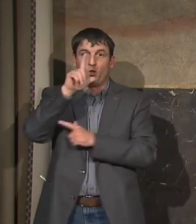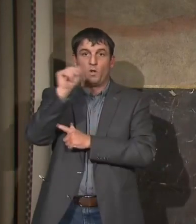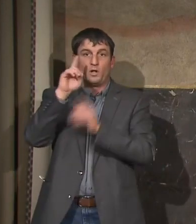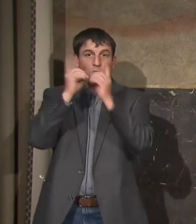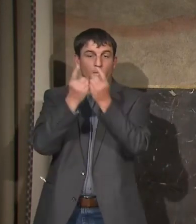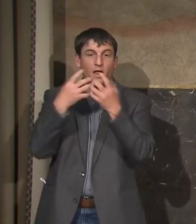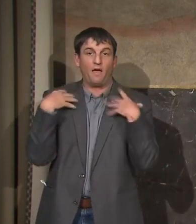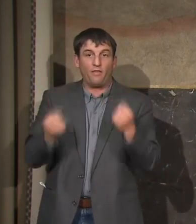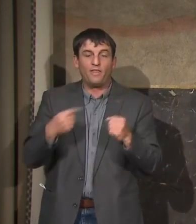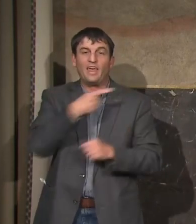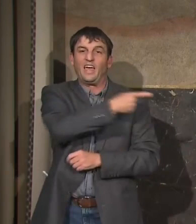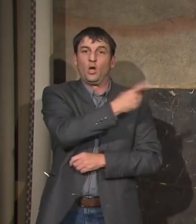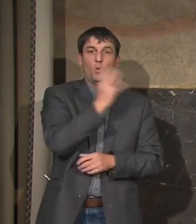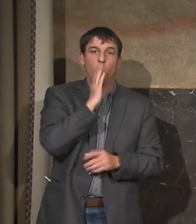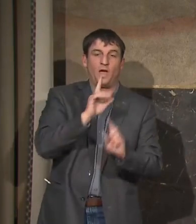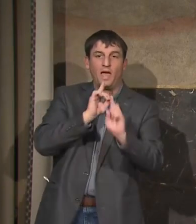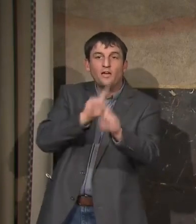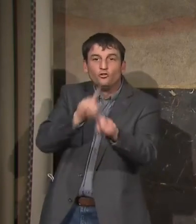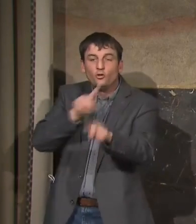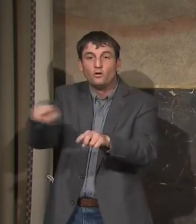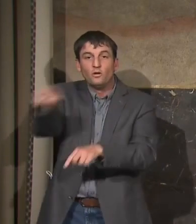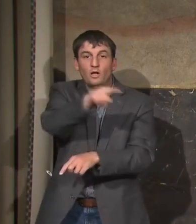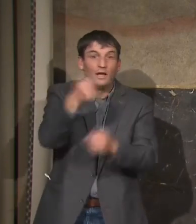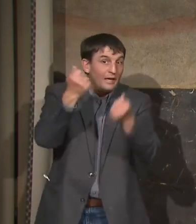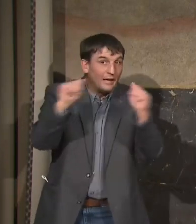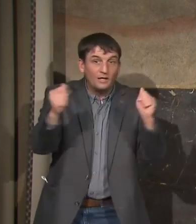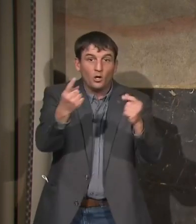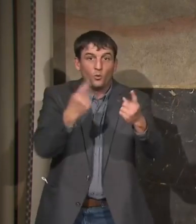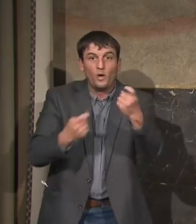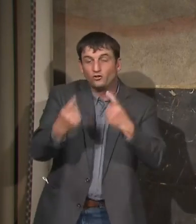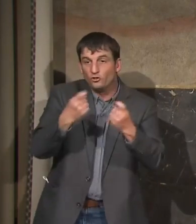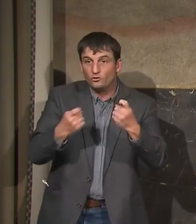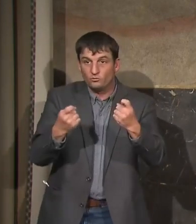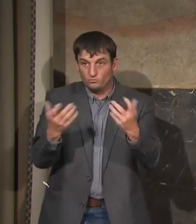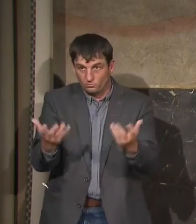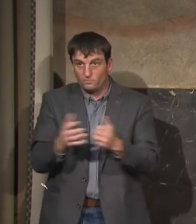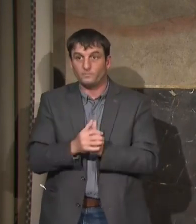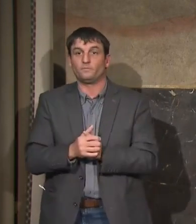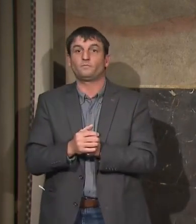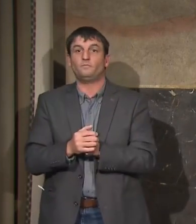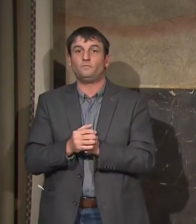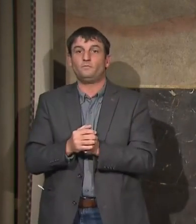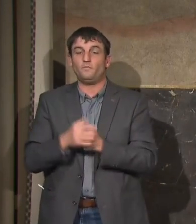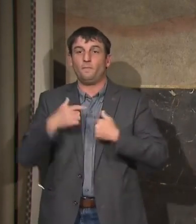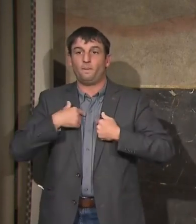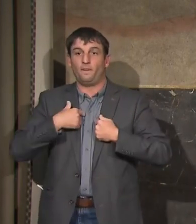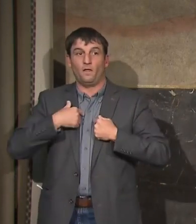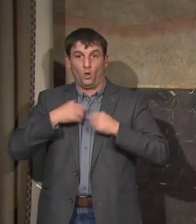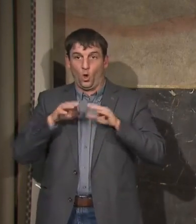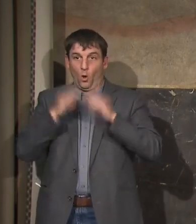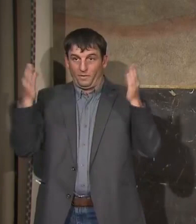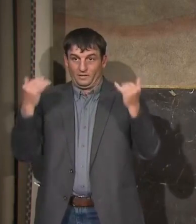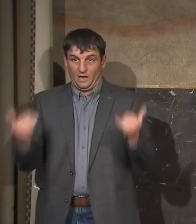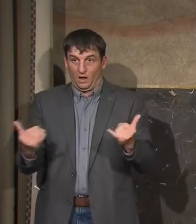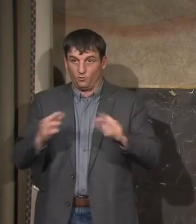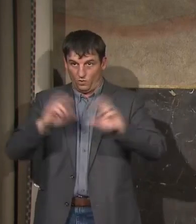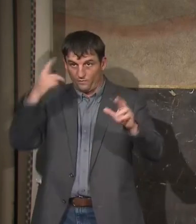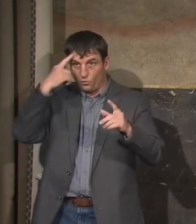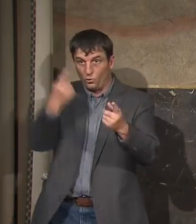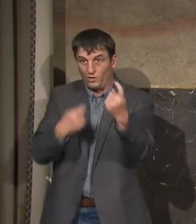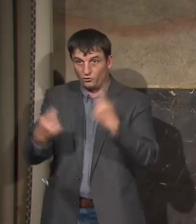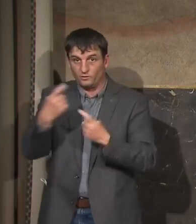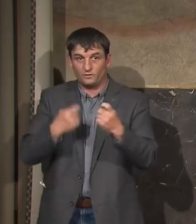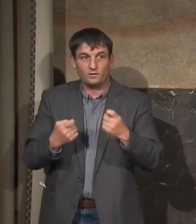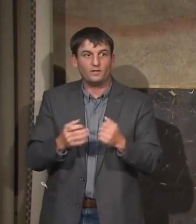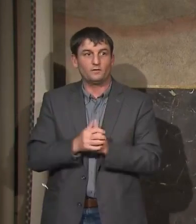or to answer any questions that you all may have. And I am open for questions at this time. Yes,